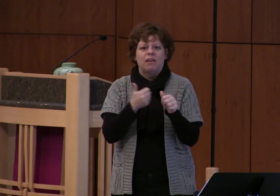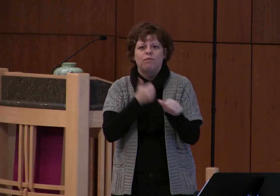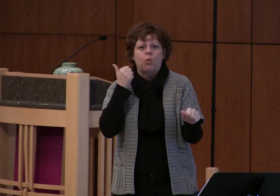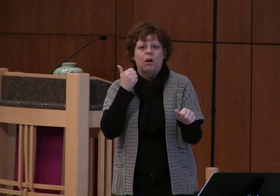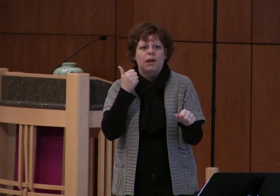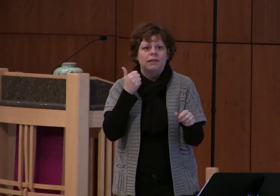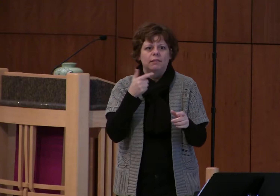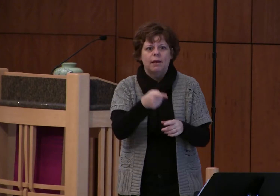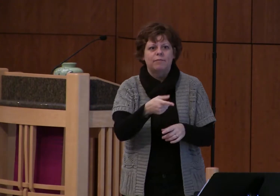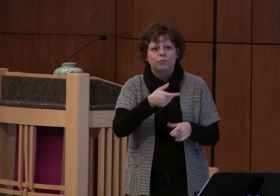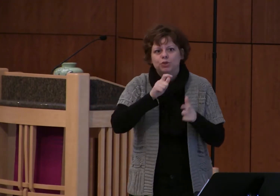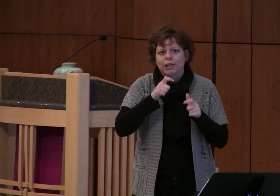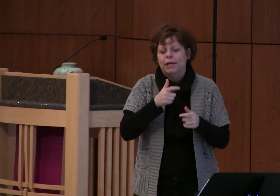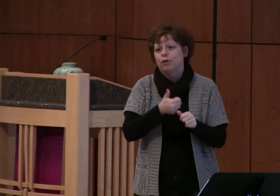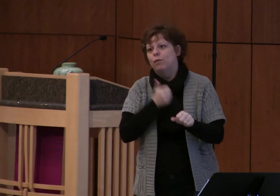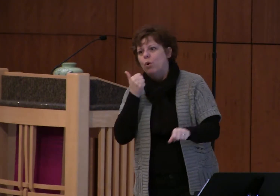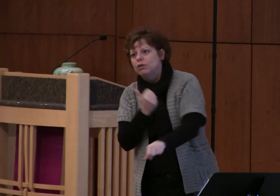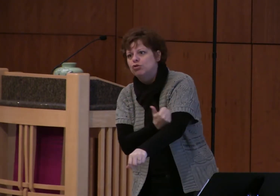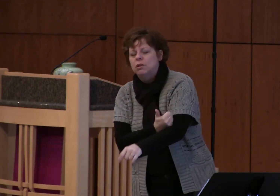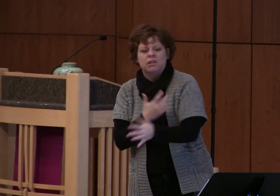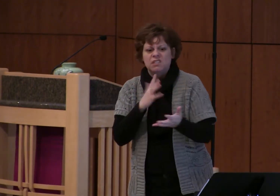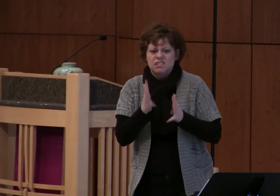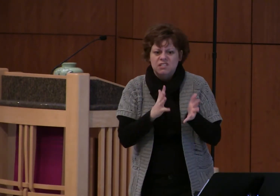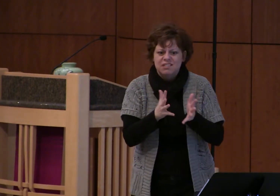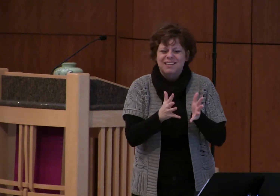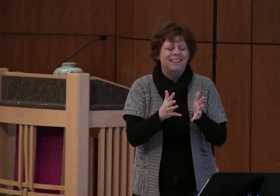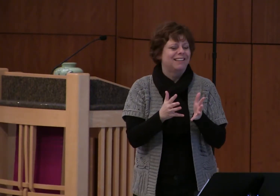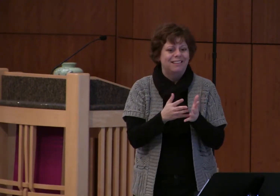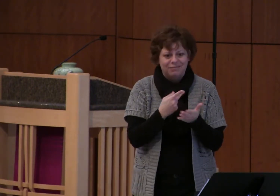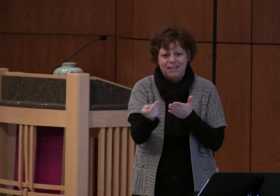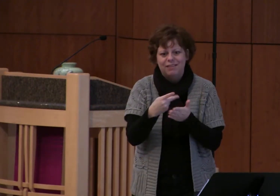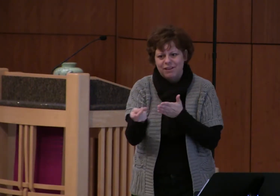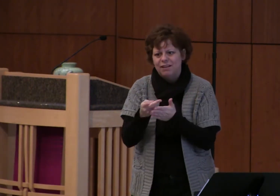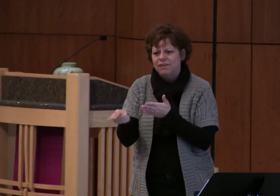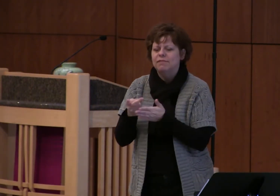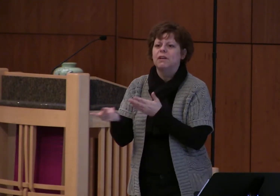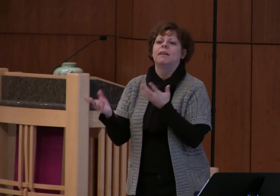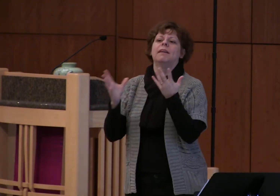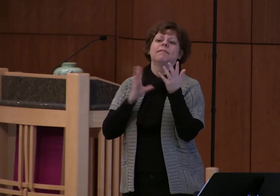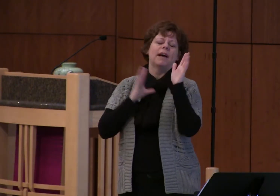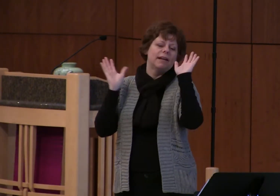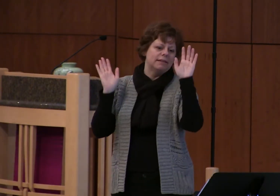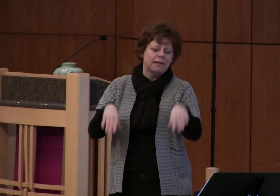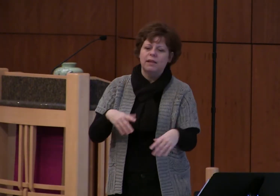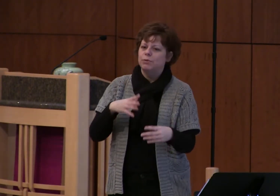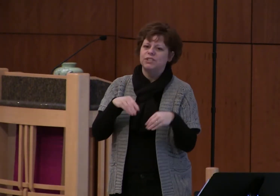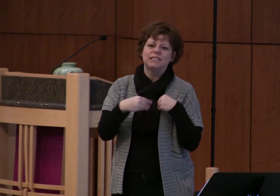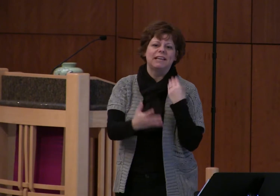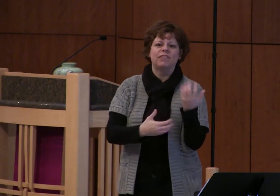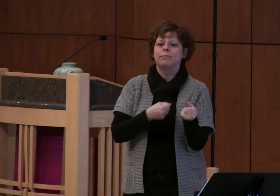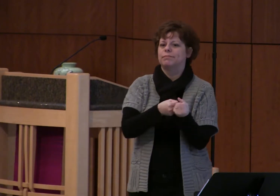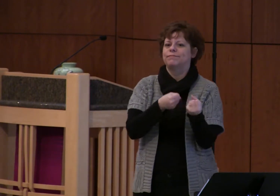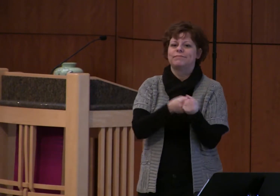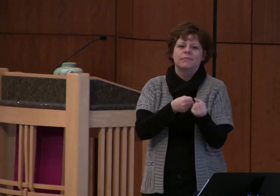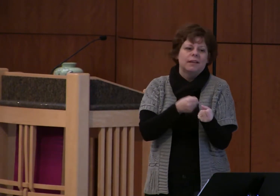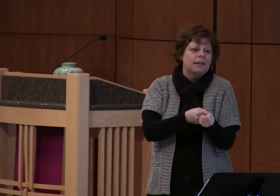when that doesn't work they will at least try to help provide for the needs that this person needs that they're not taking care of themselves